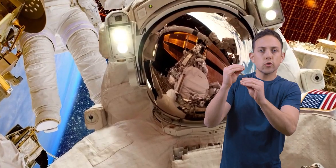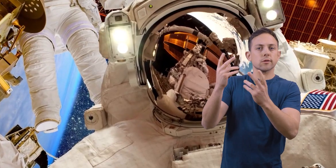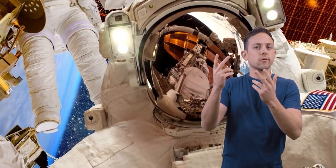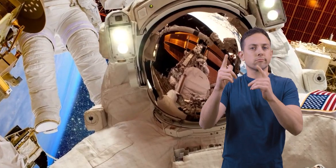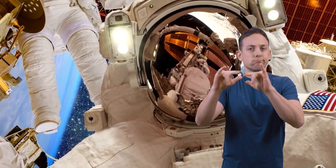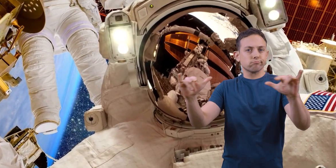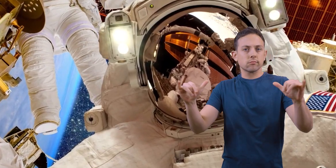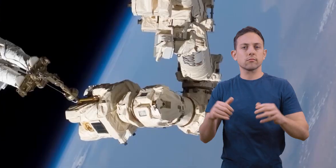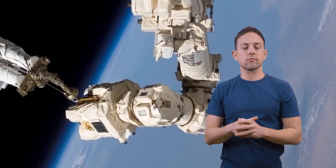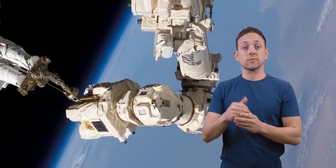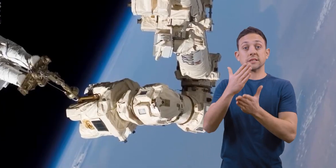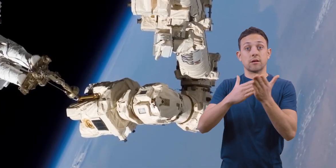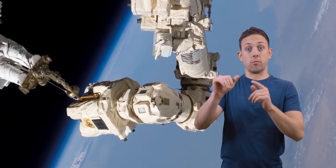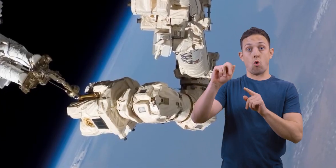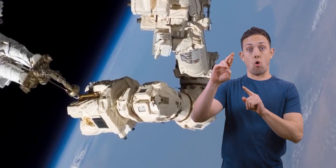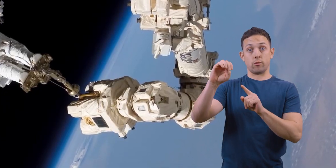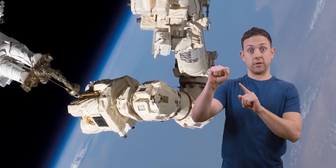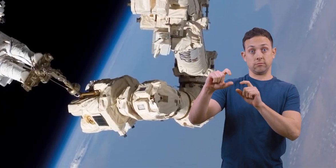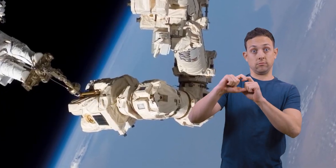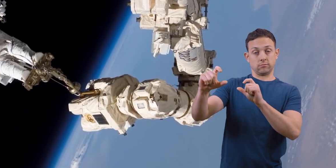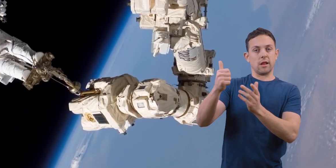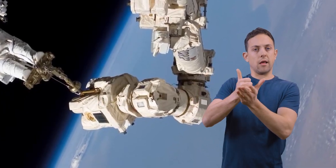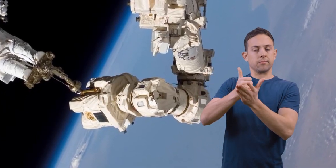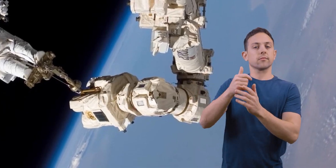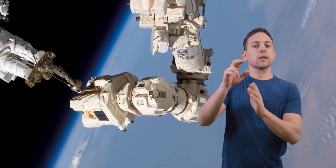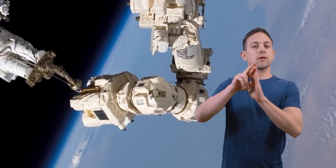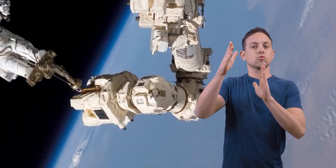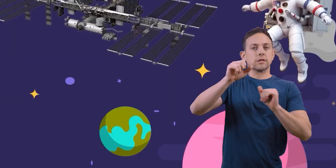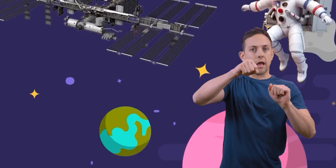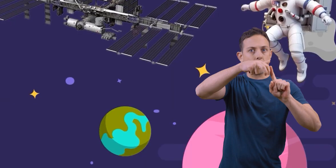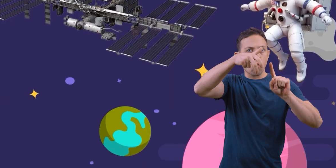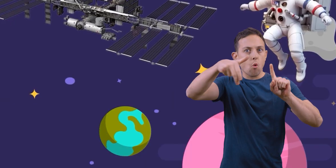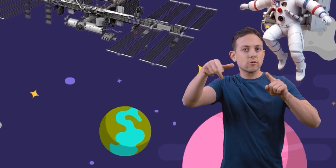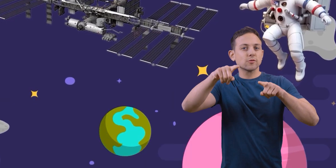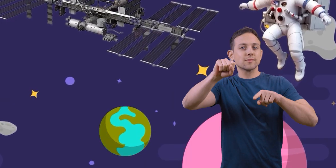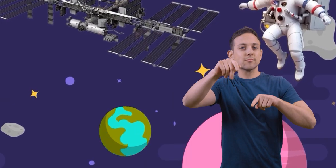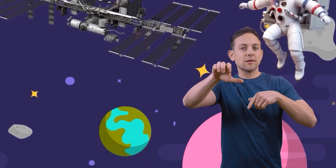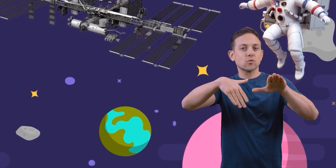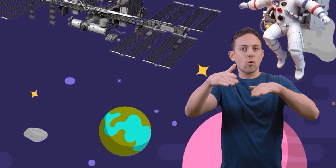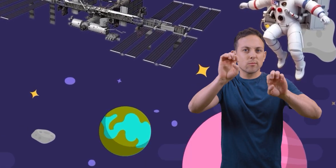repairs. Some arms also help move astronauts around during spacewalks and aid in space experiments.